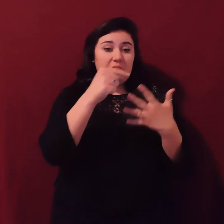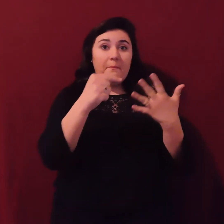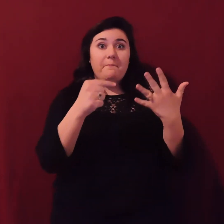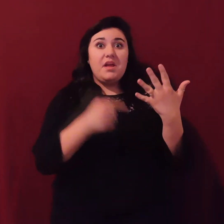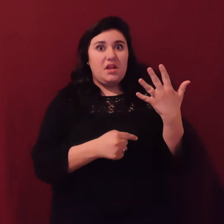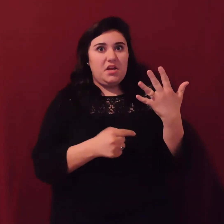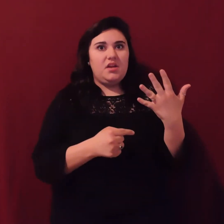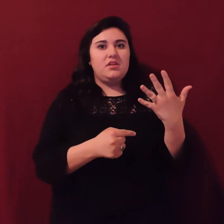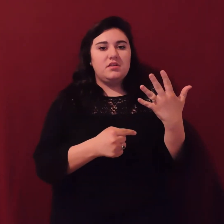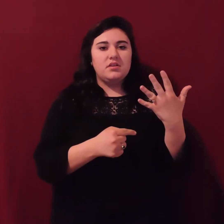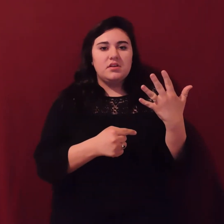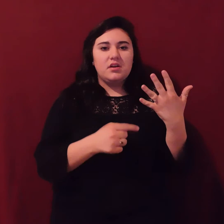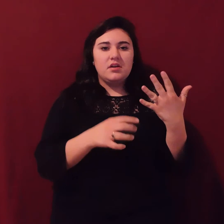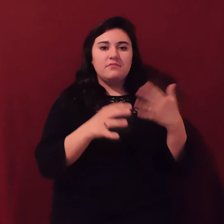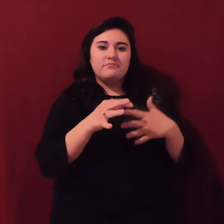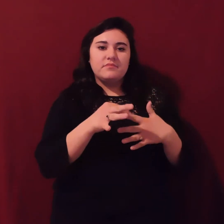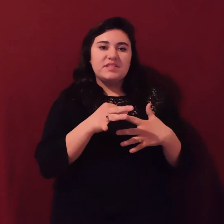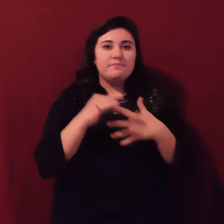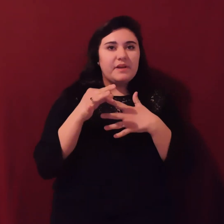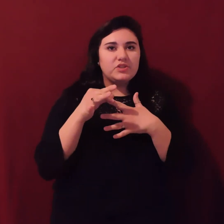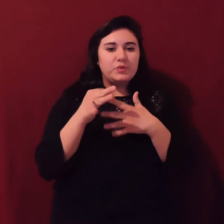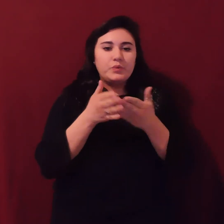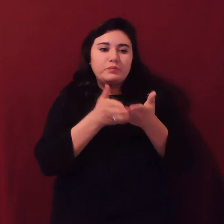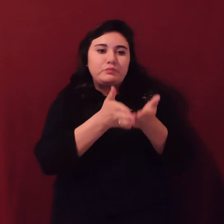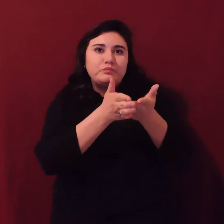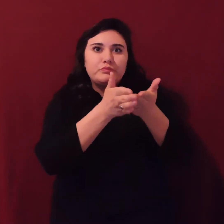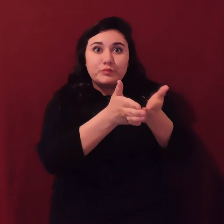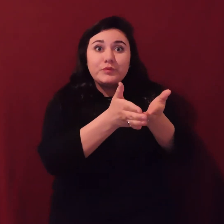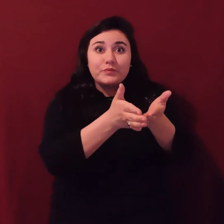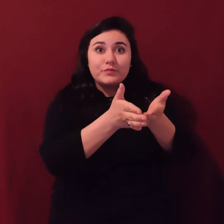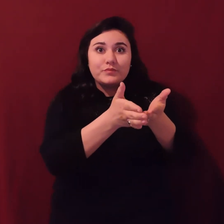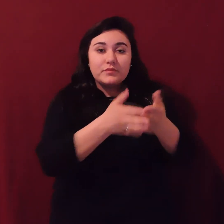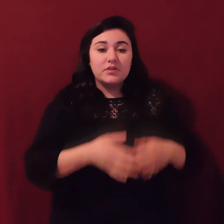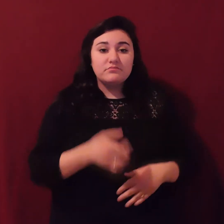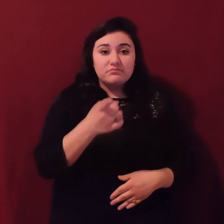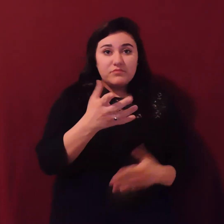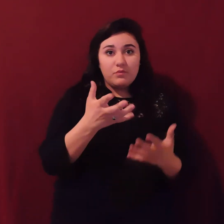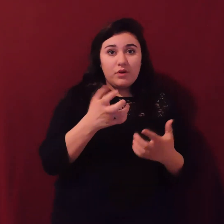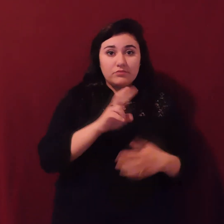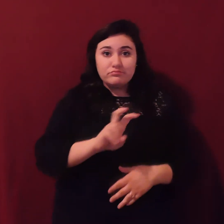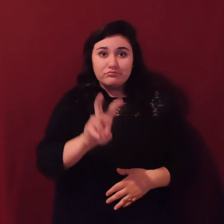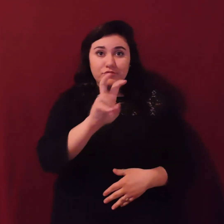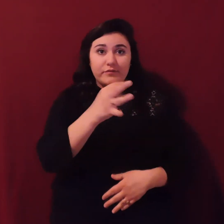lines this time of year. Are you looking at traveling anytime soon or is this in the future?